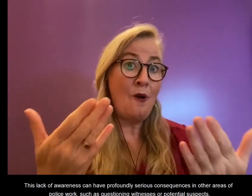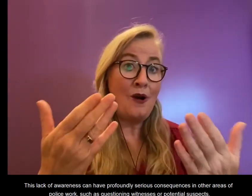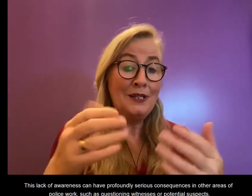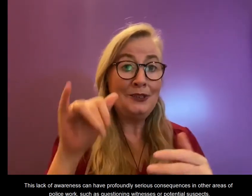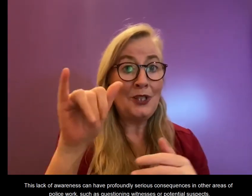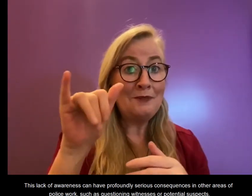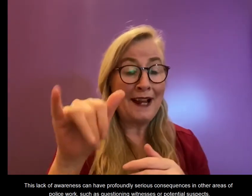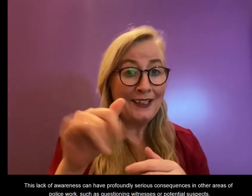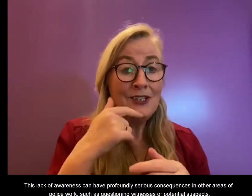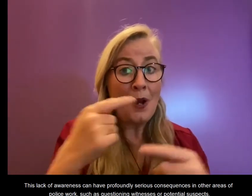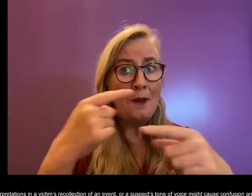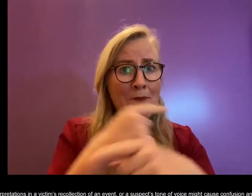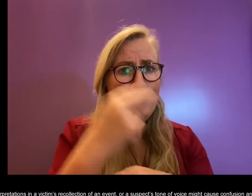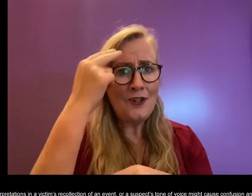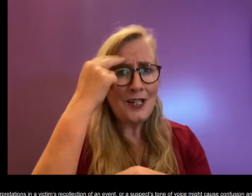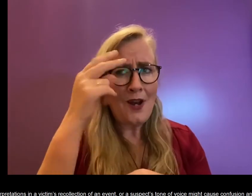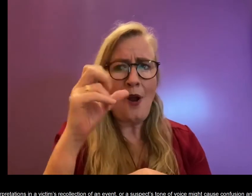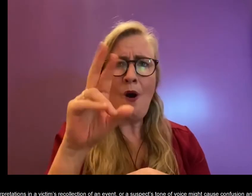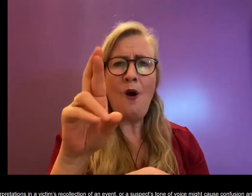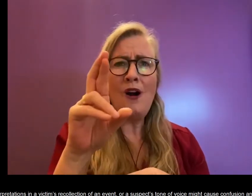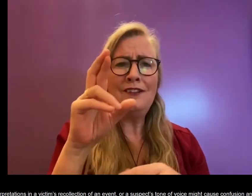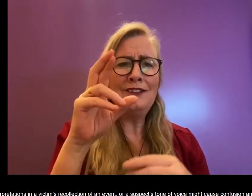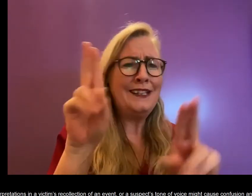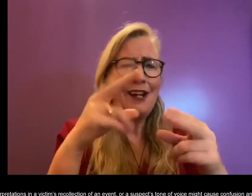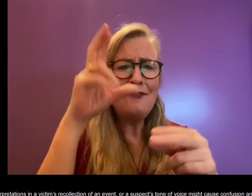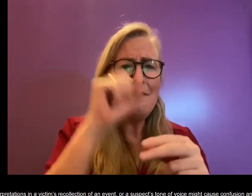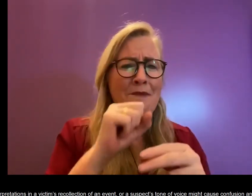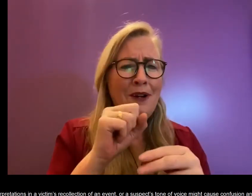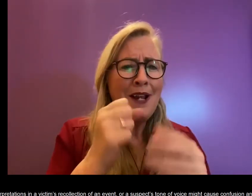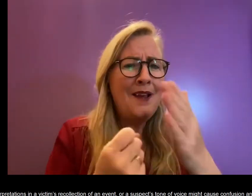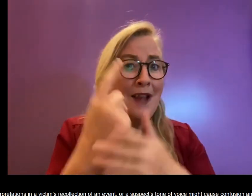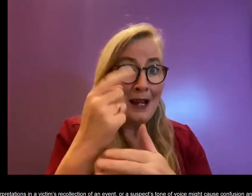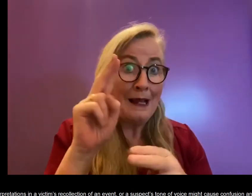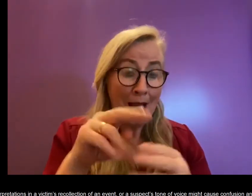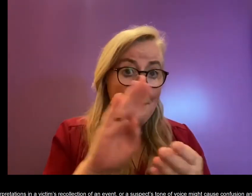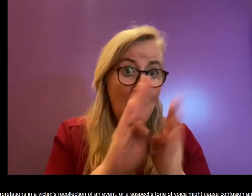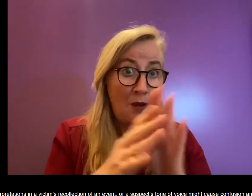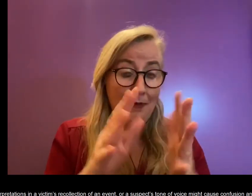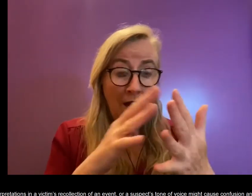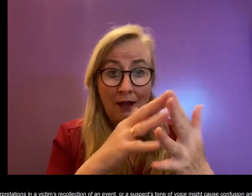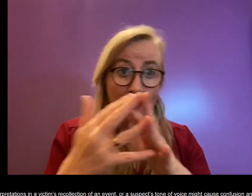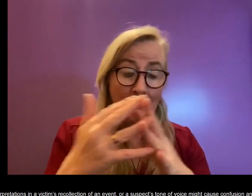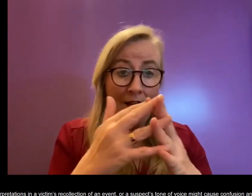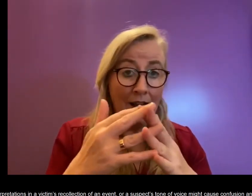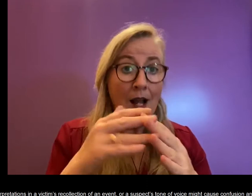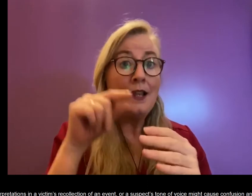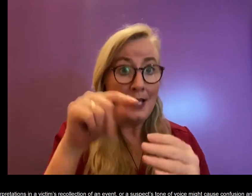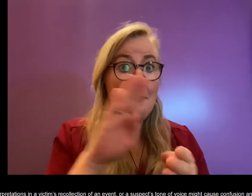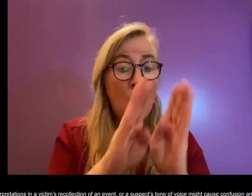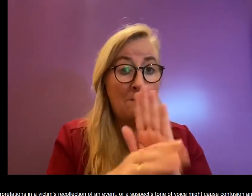potential suspects. Misinterpretations of a recollection of an event or a tone of voice might cause confusion and tension and this